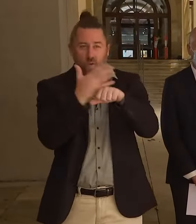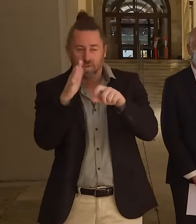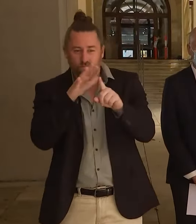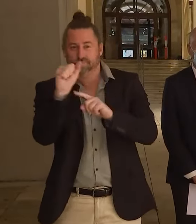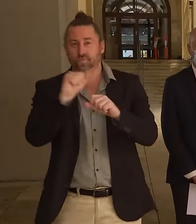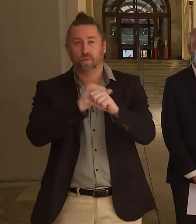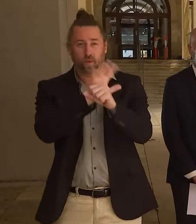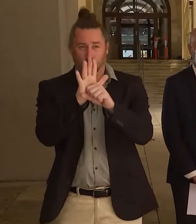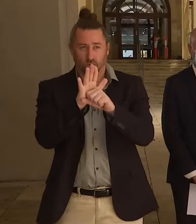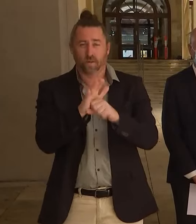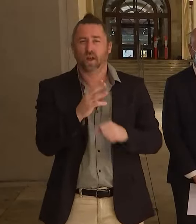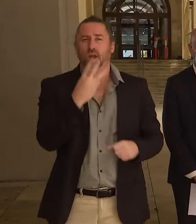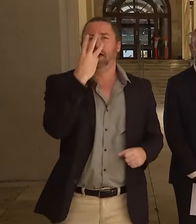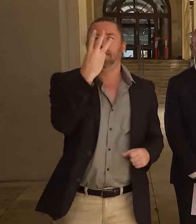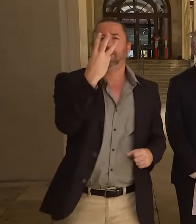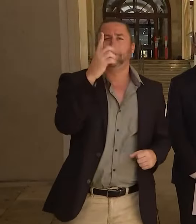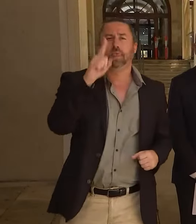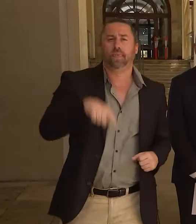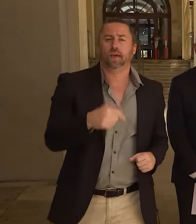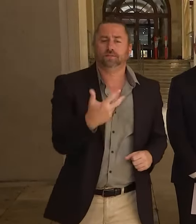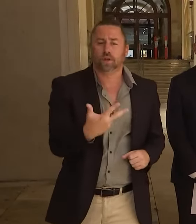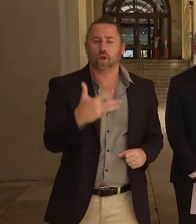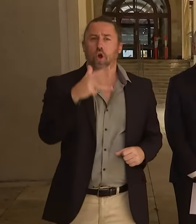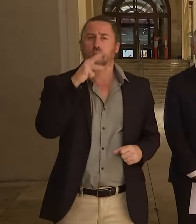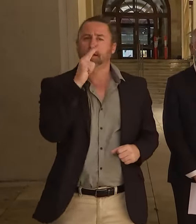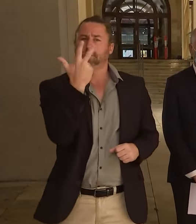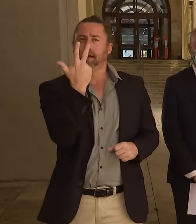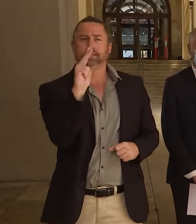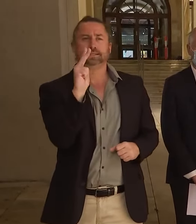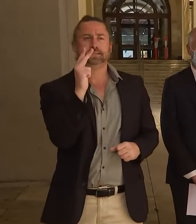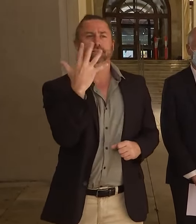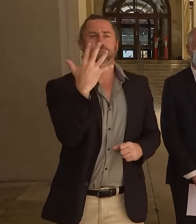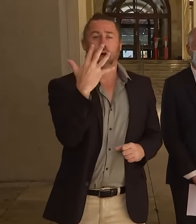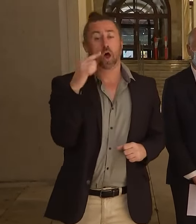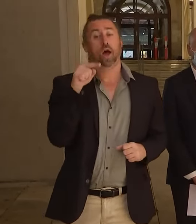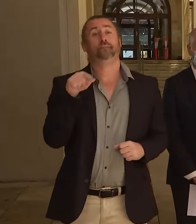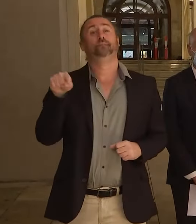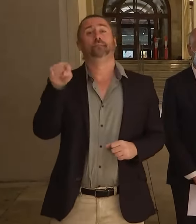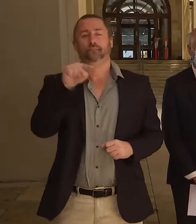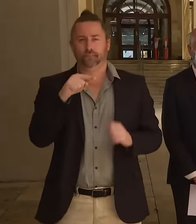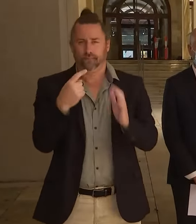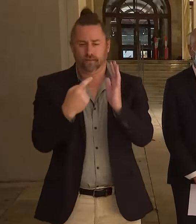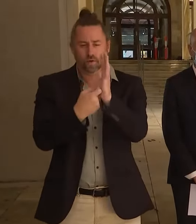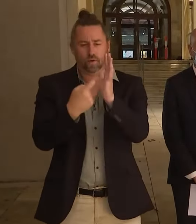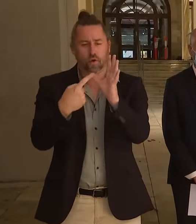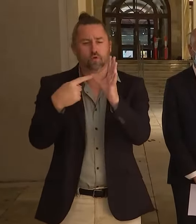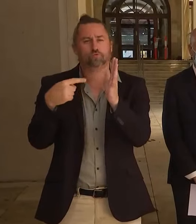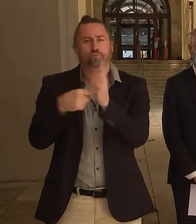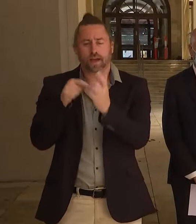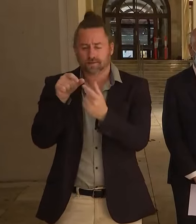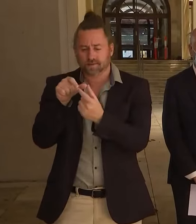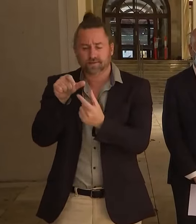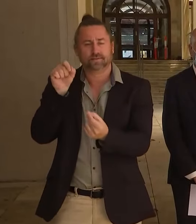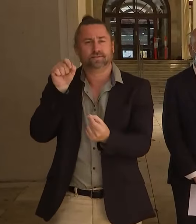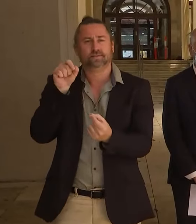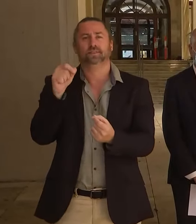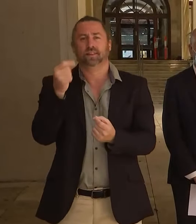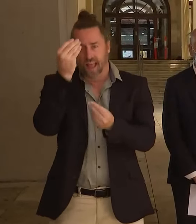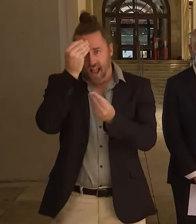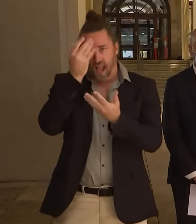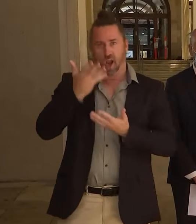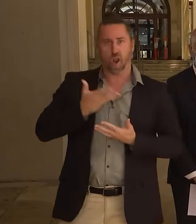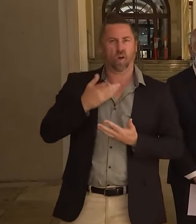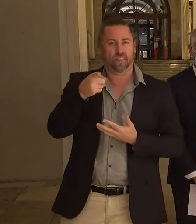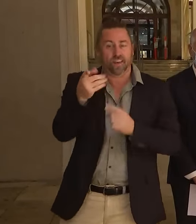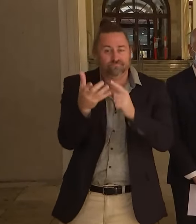3,985 of those are people who have registered a positive rapid antigen test. So thank you